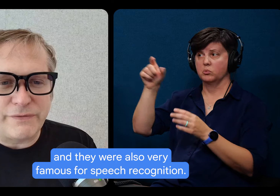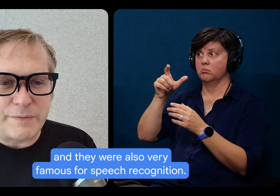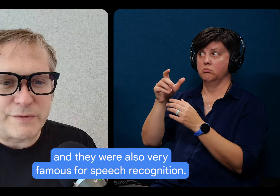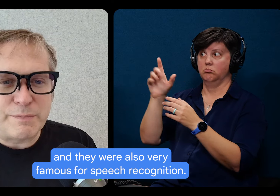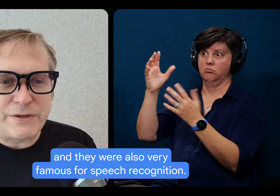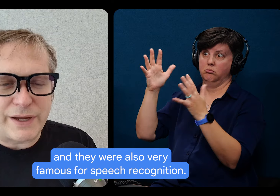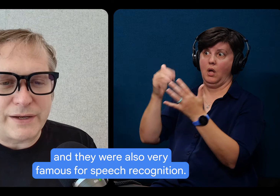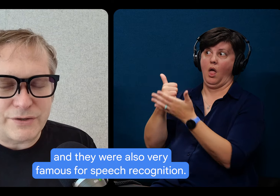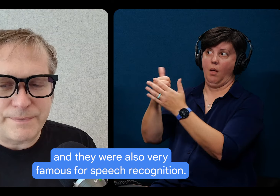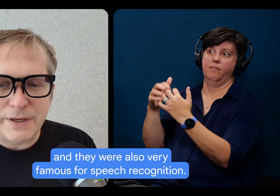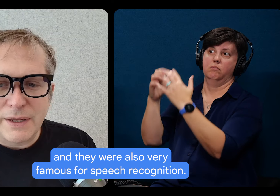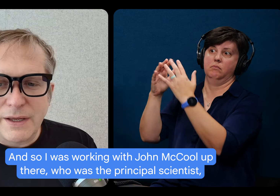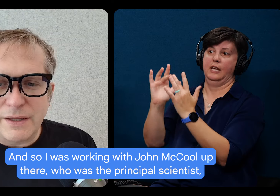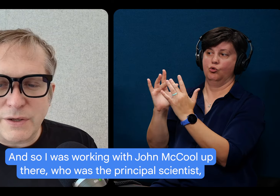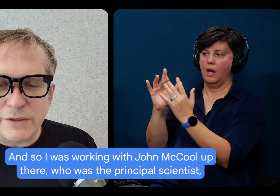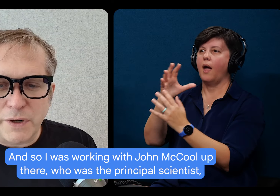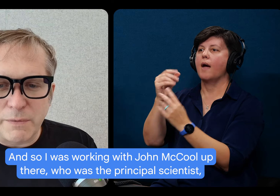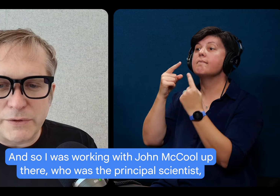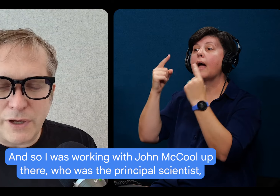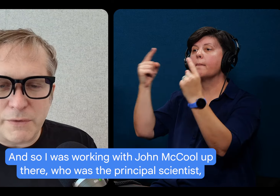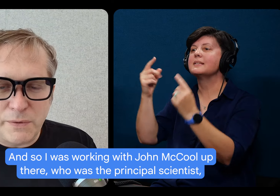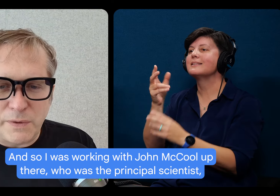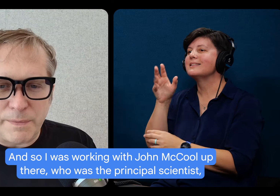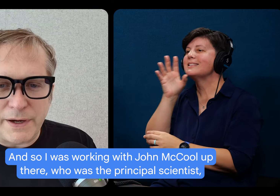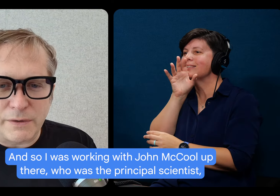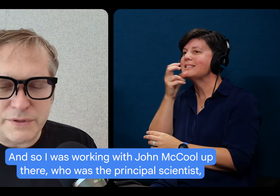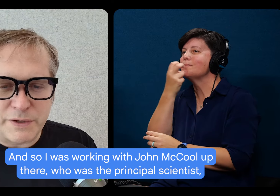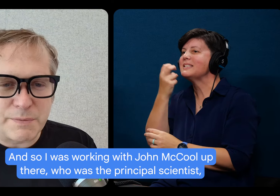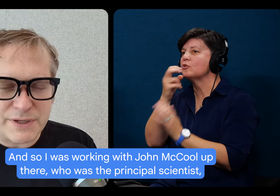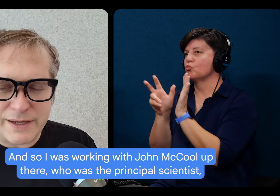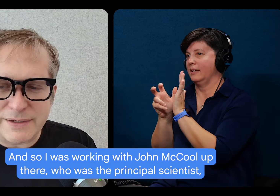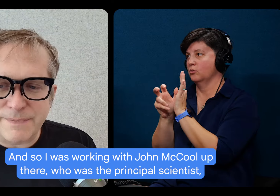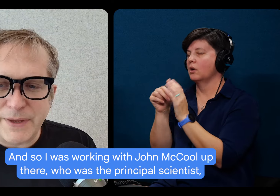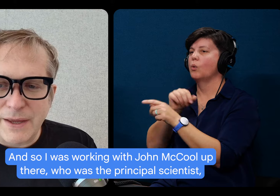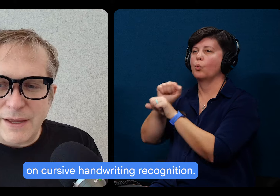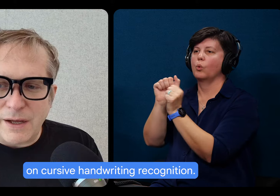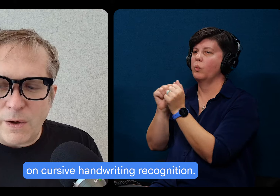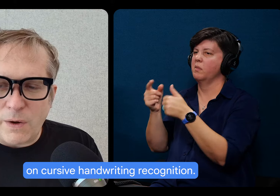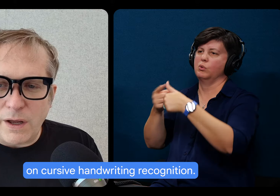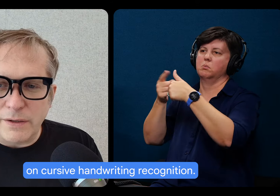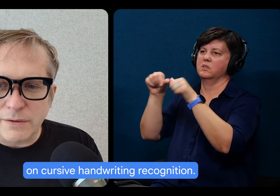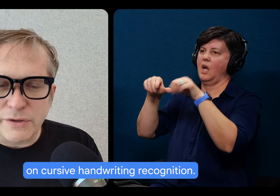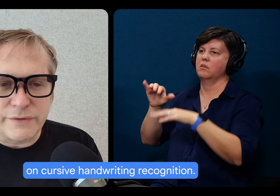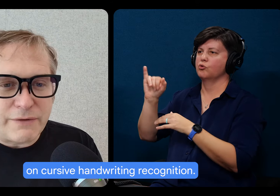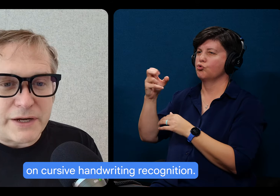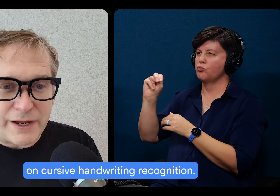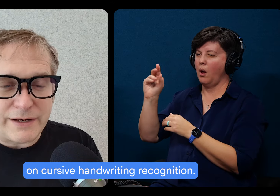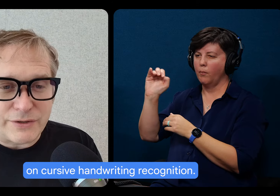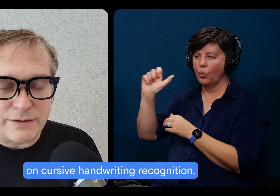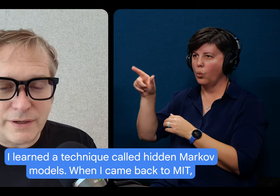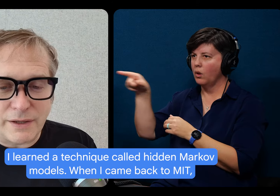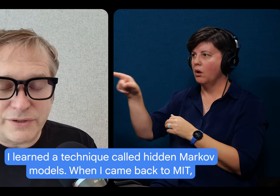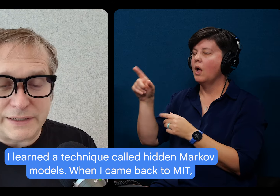also very famous for speech recognition. And so I was working with John McCool up there, who was the principal scientist, on cursive handwriting